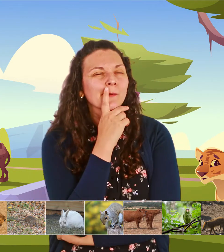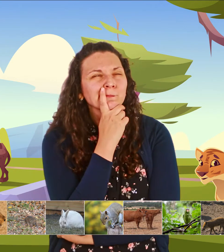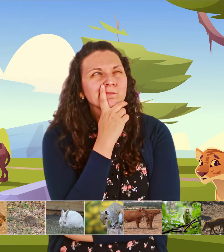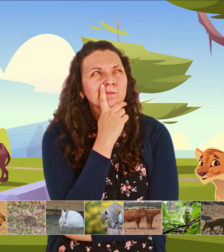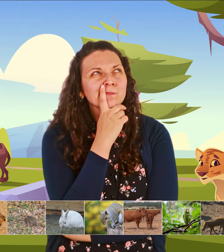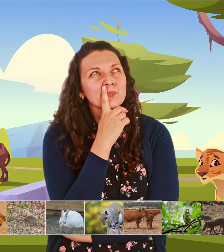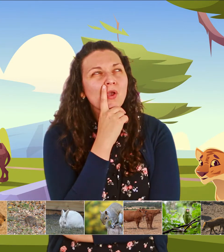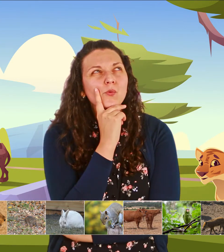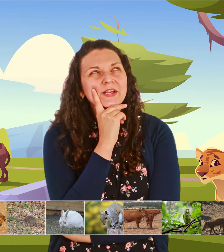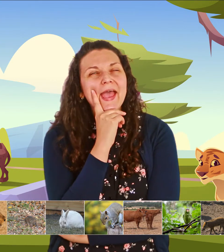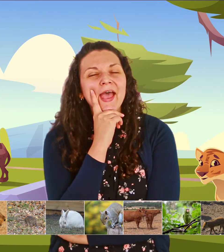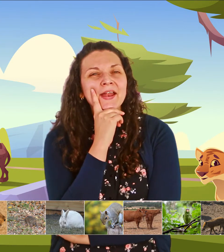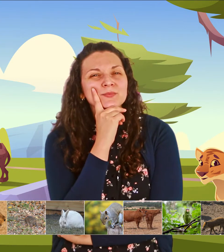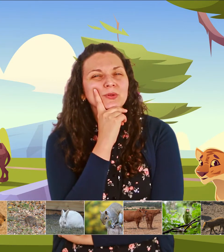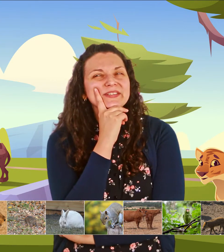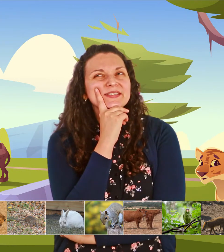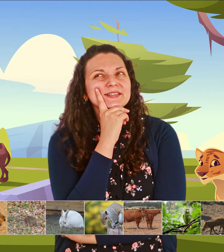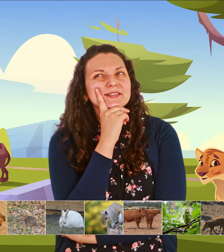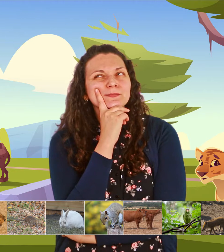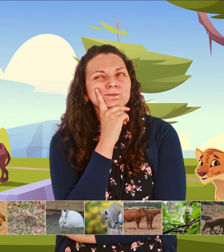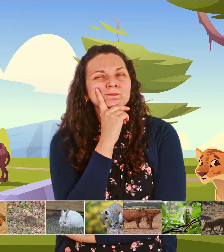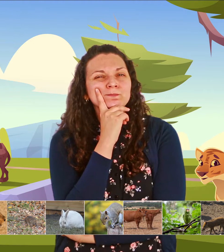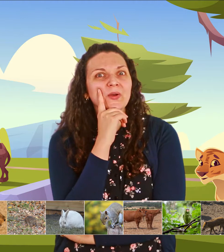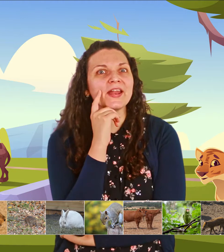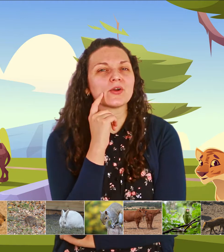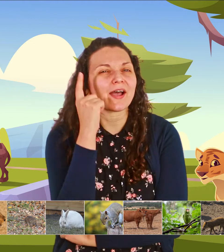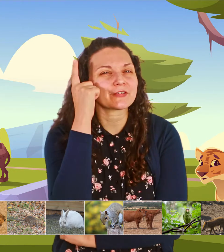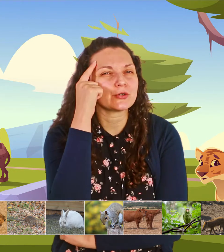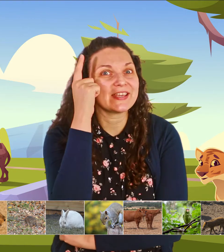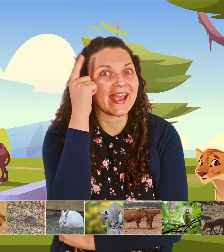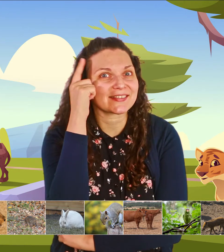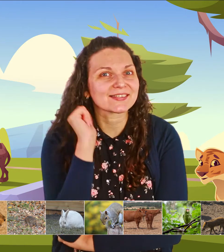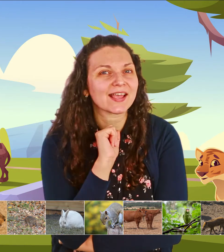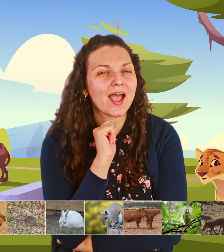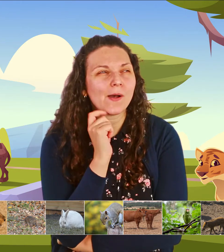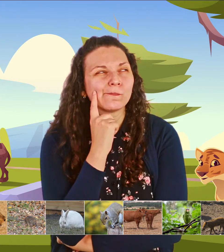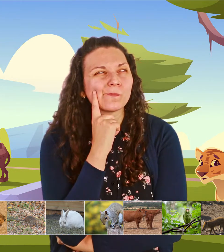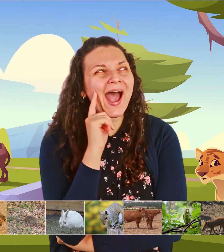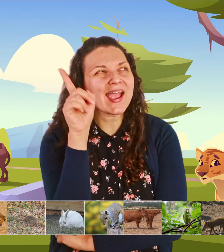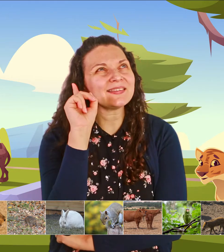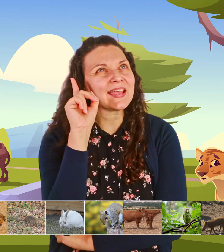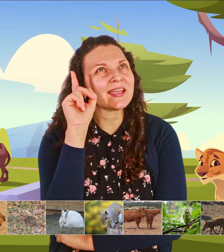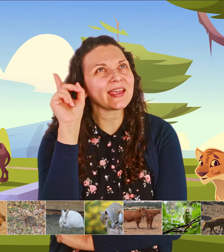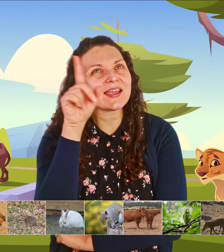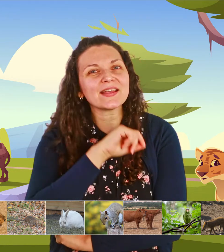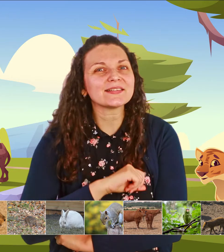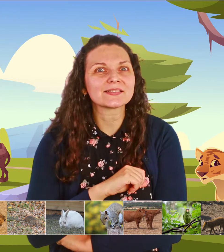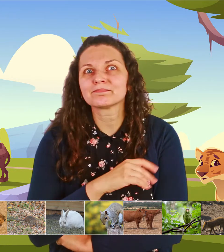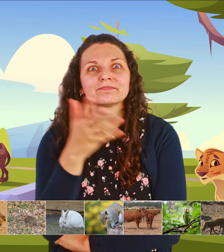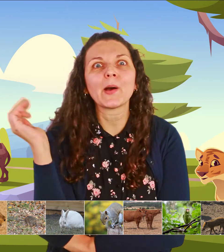hmm what animal is this hmm and you have to guess i think it's a